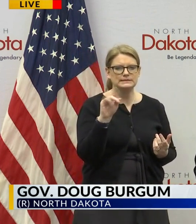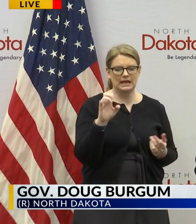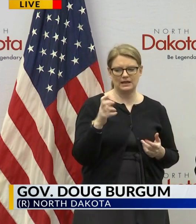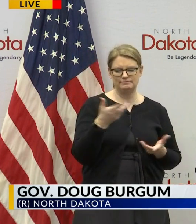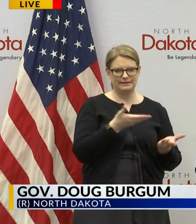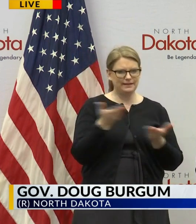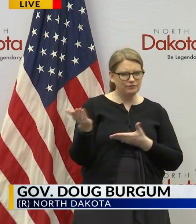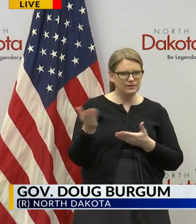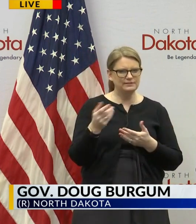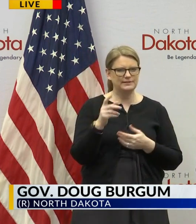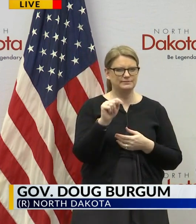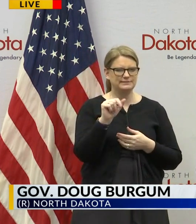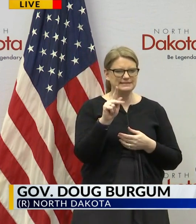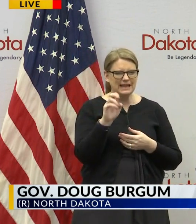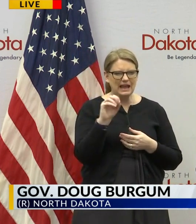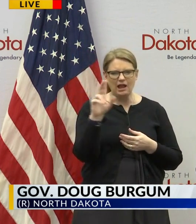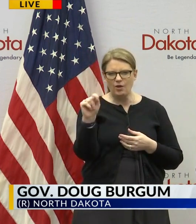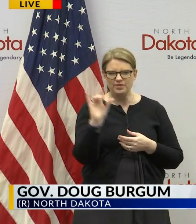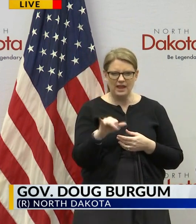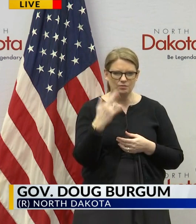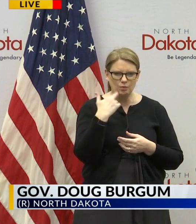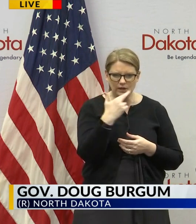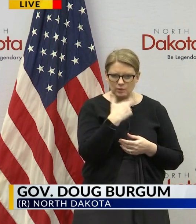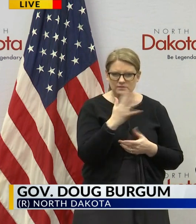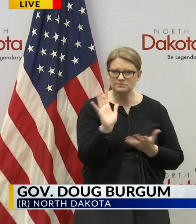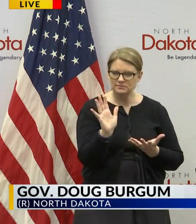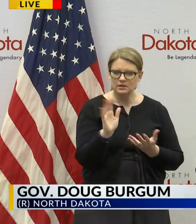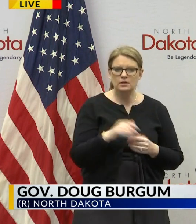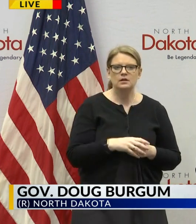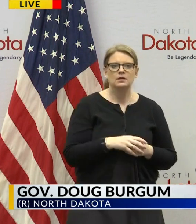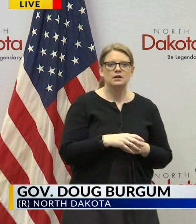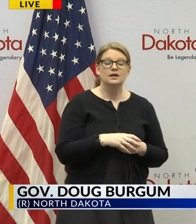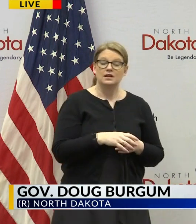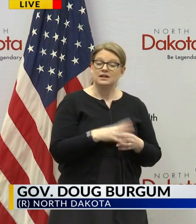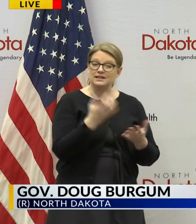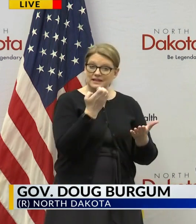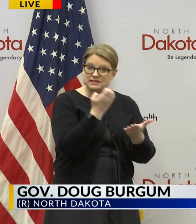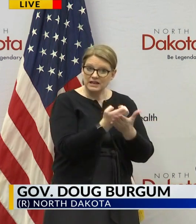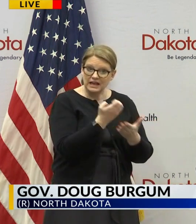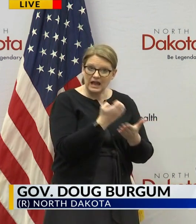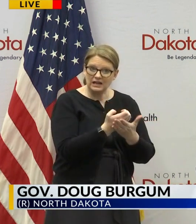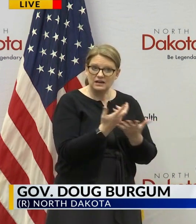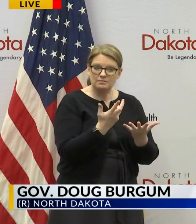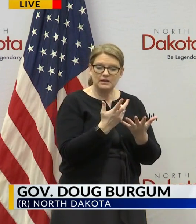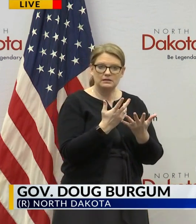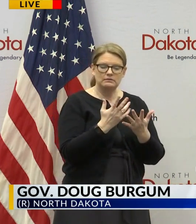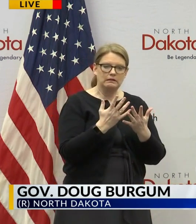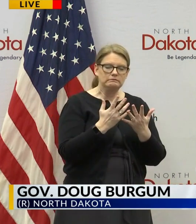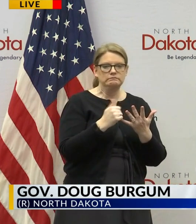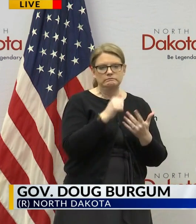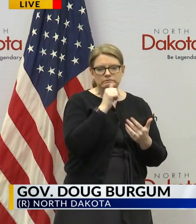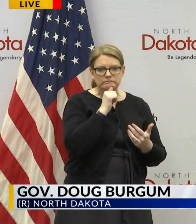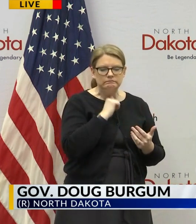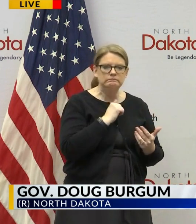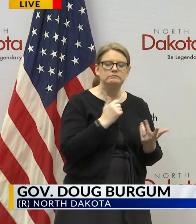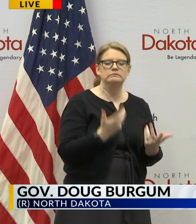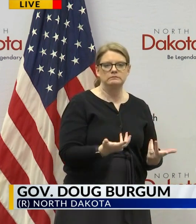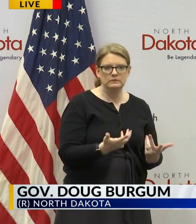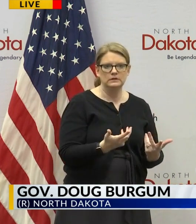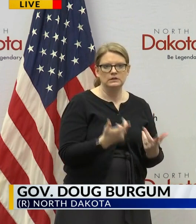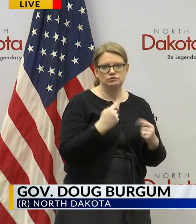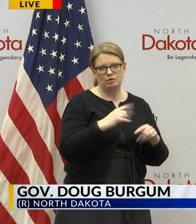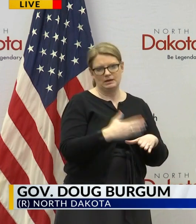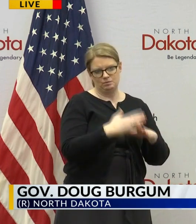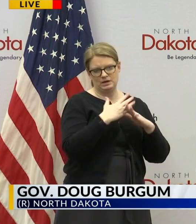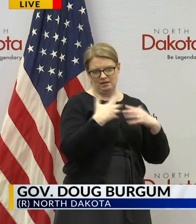in the case of restaurants so we know that we're creating economic hardship with the decisions were made to try to